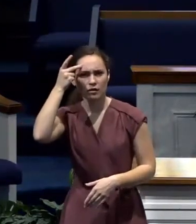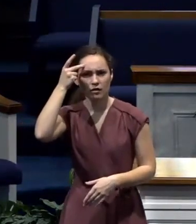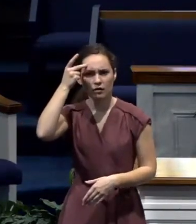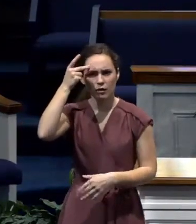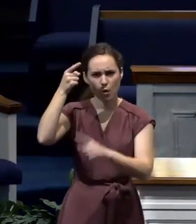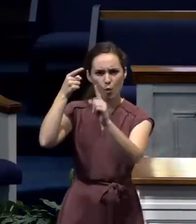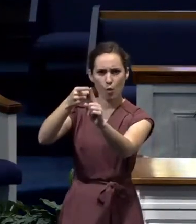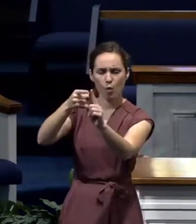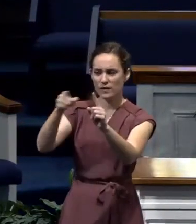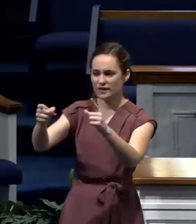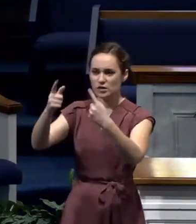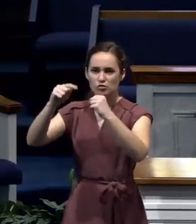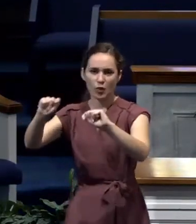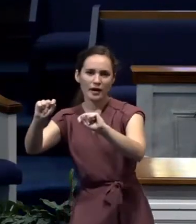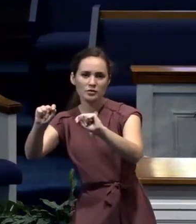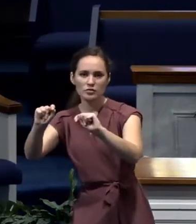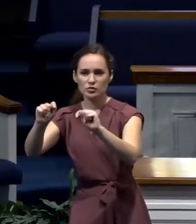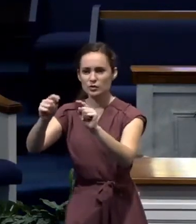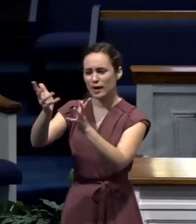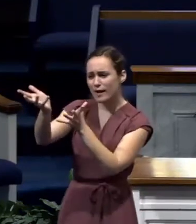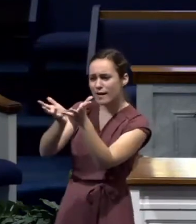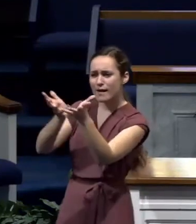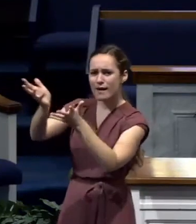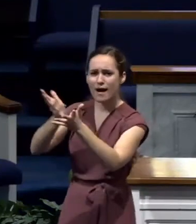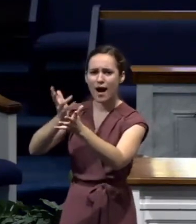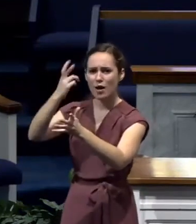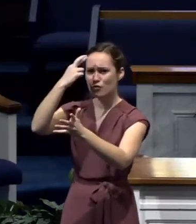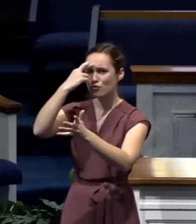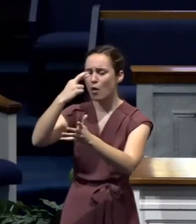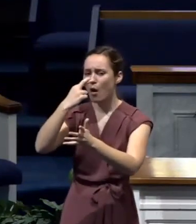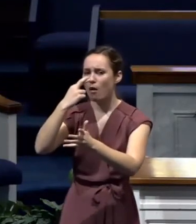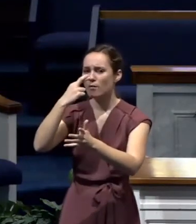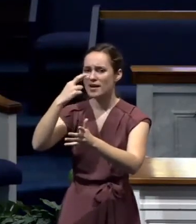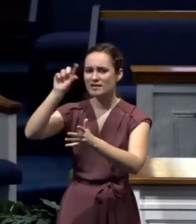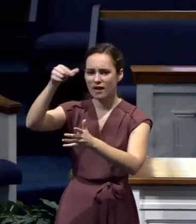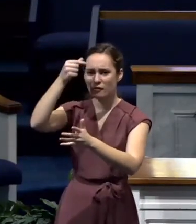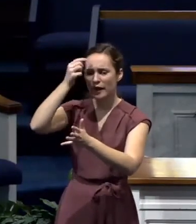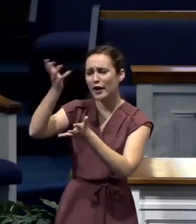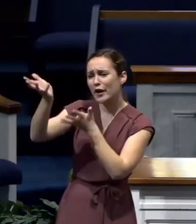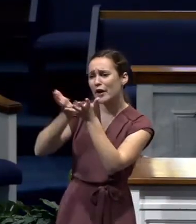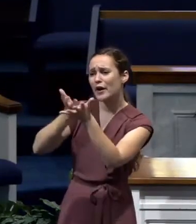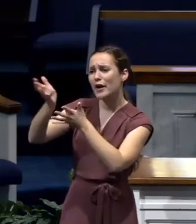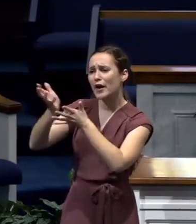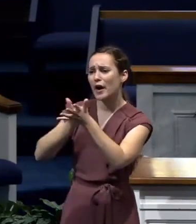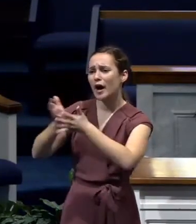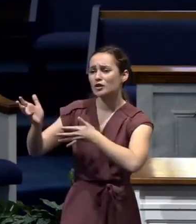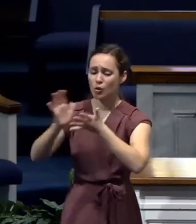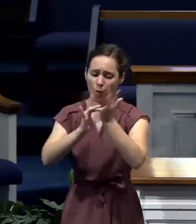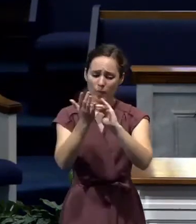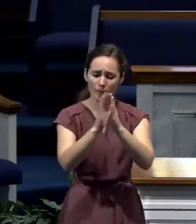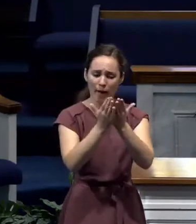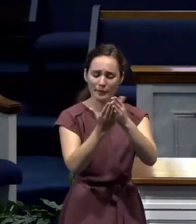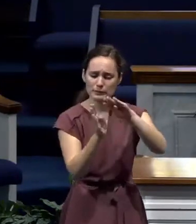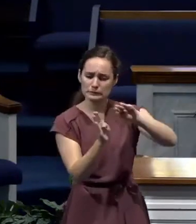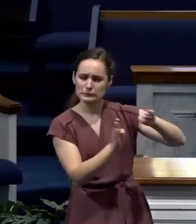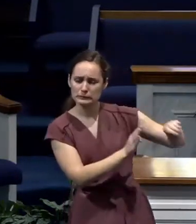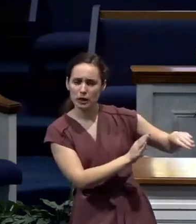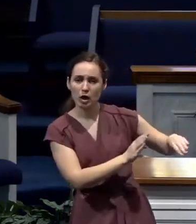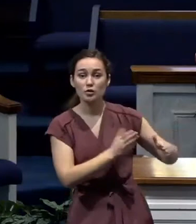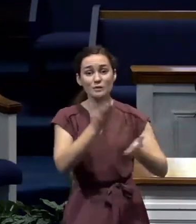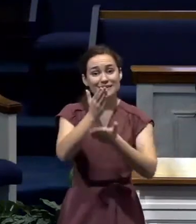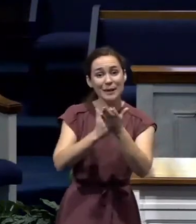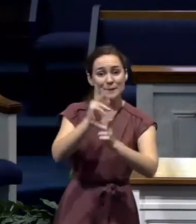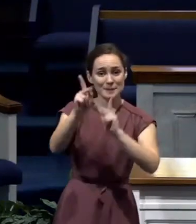the Roman government. And by doing that, he's compromising the word of God. And so some people were preaching Christ